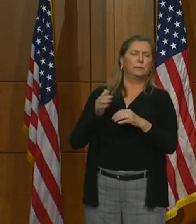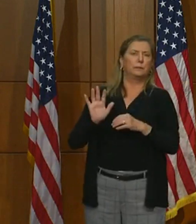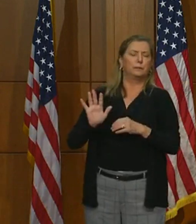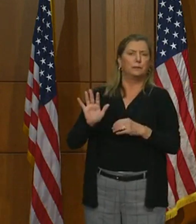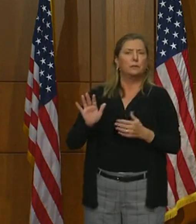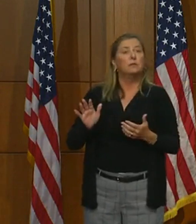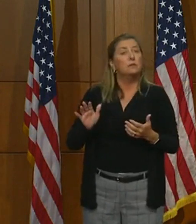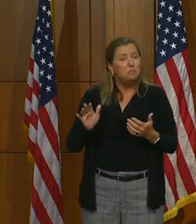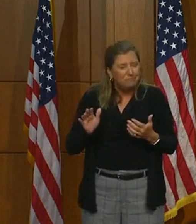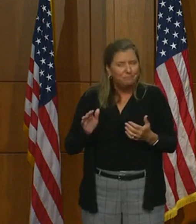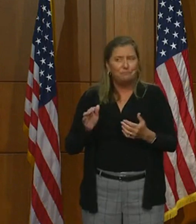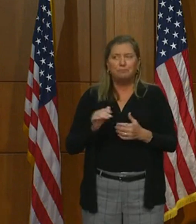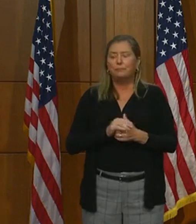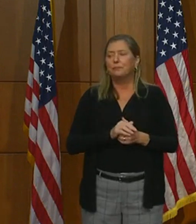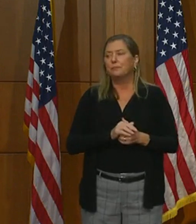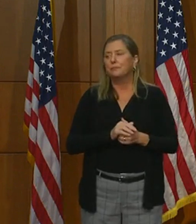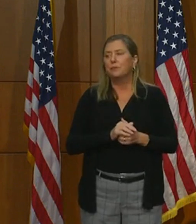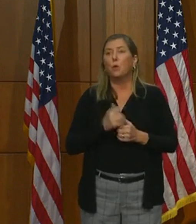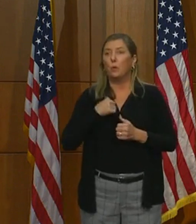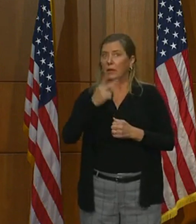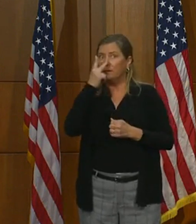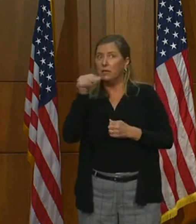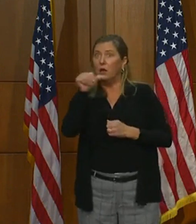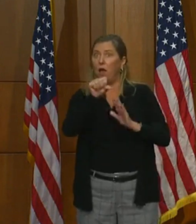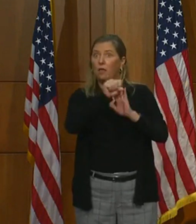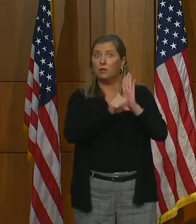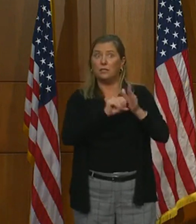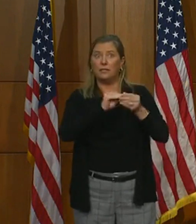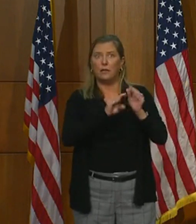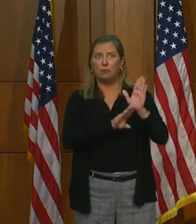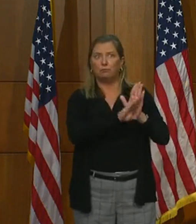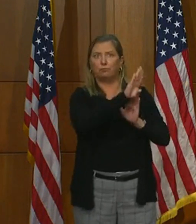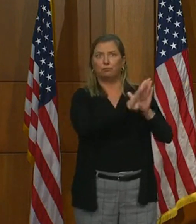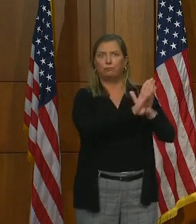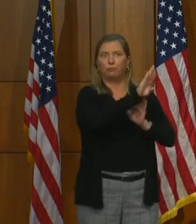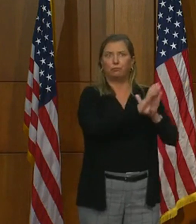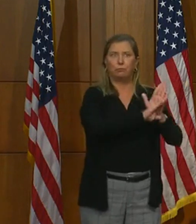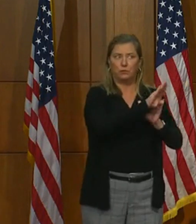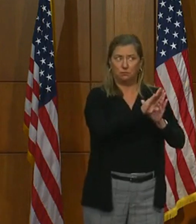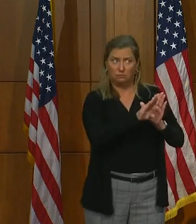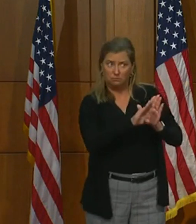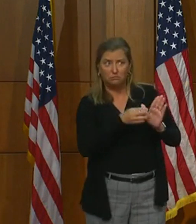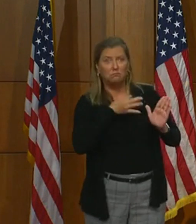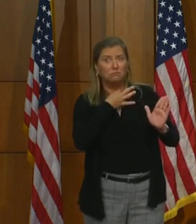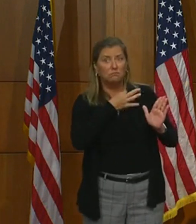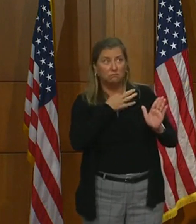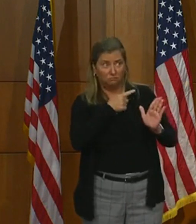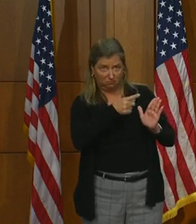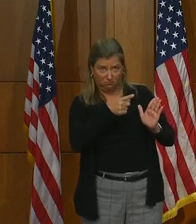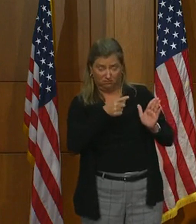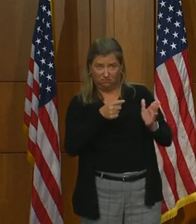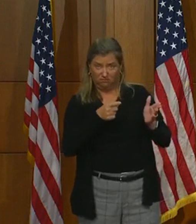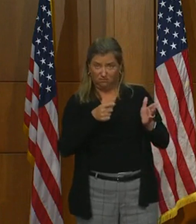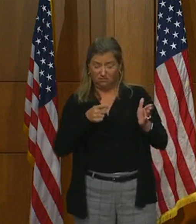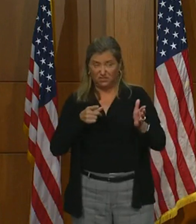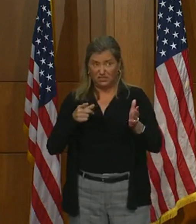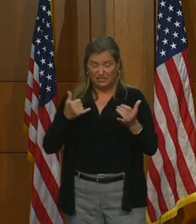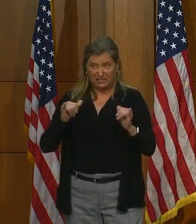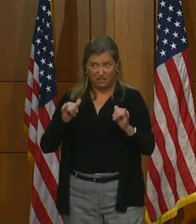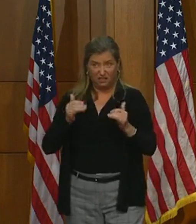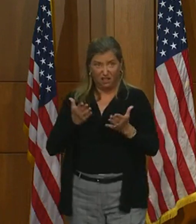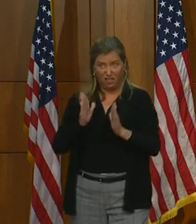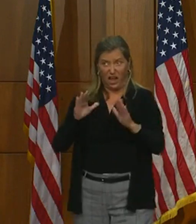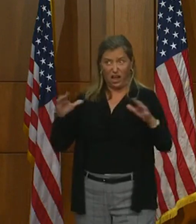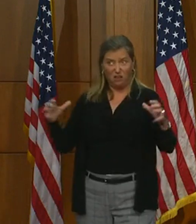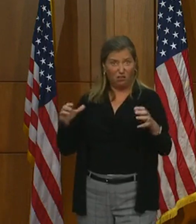we've seen happen in other states, is there any reconsideration being given to allowing that kind of group size? And